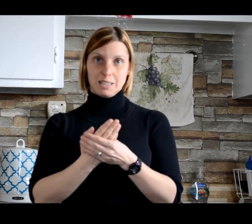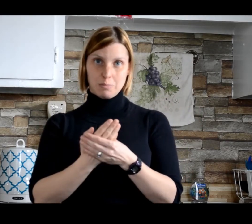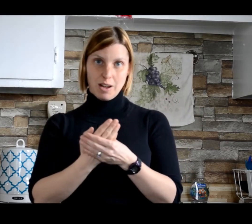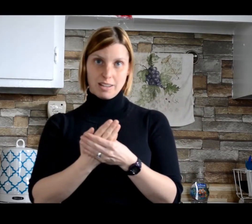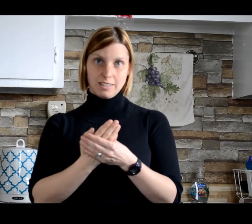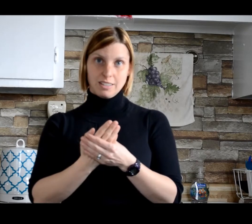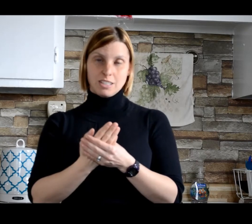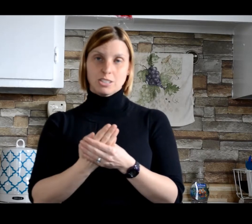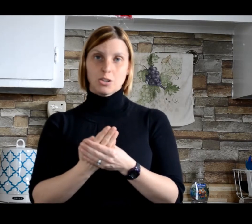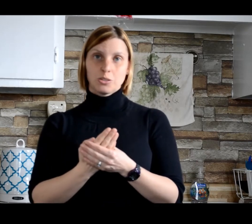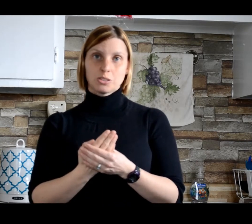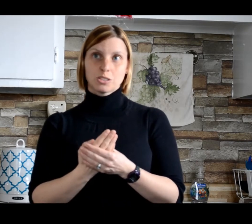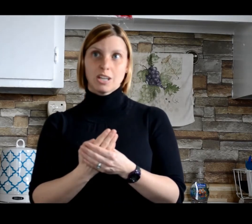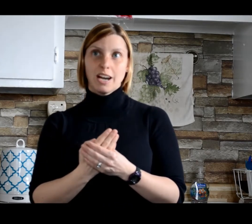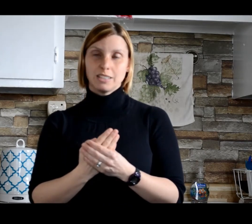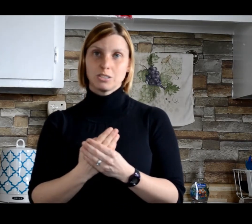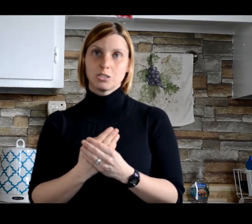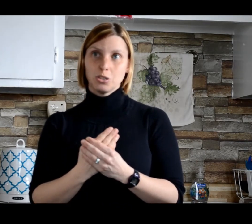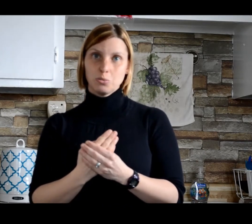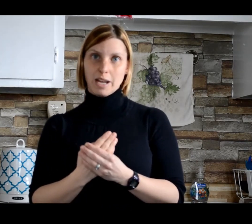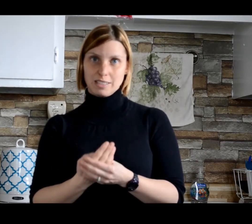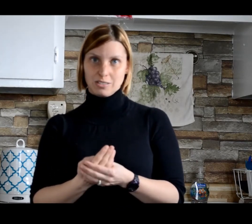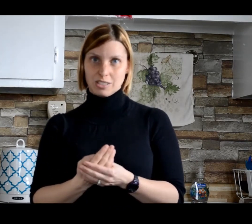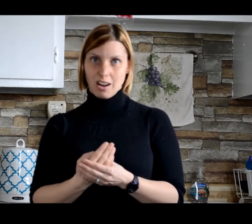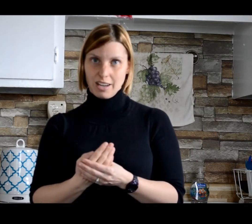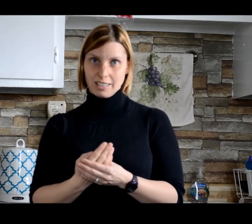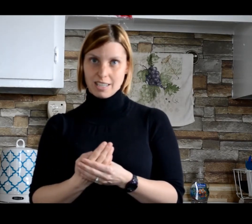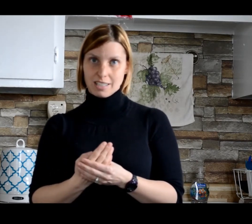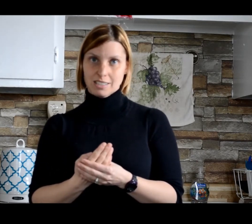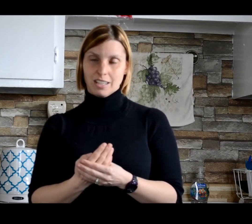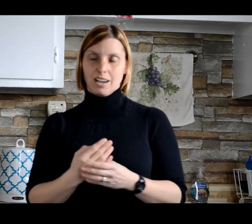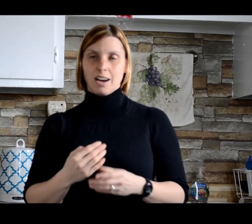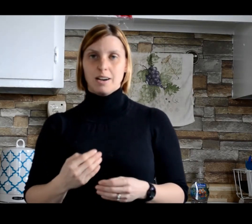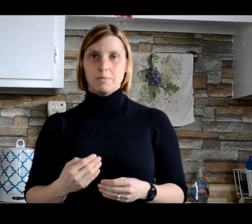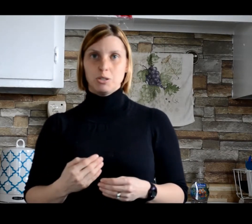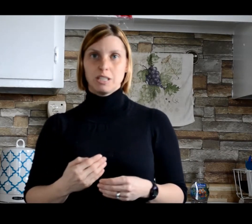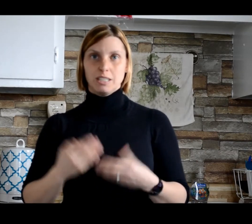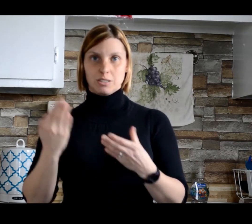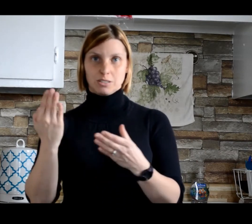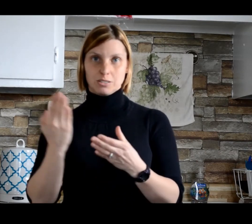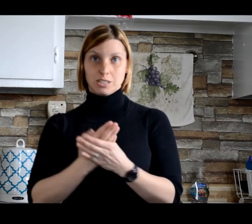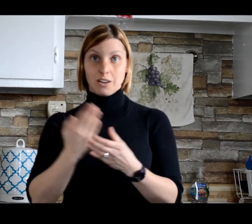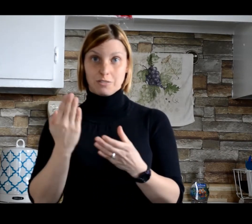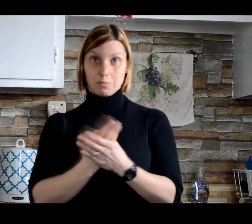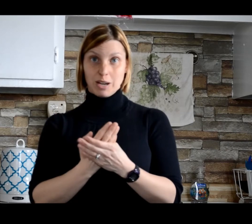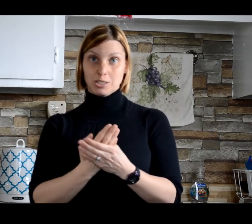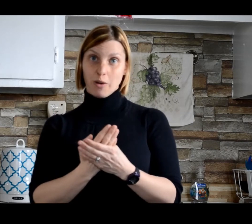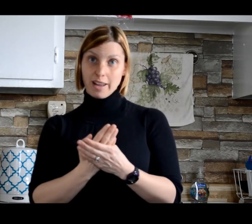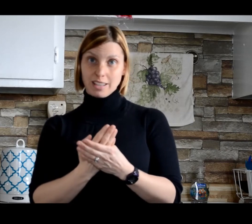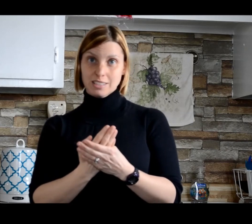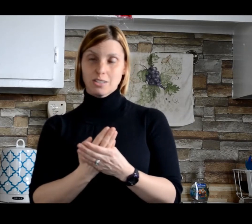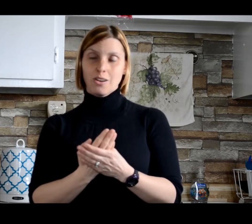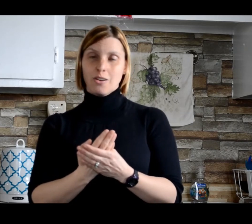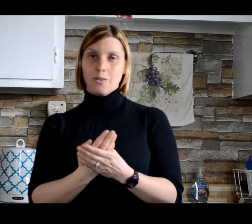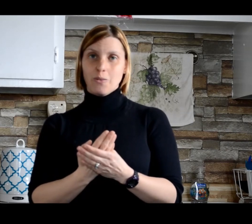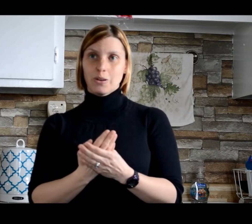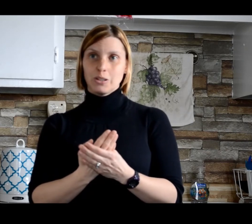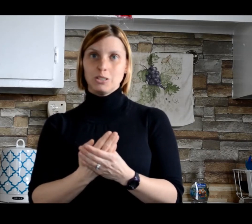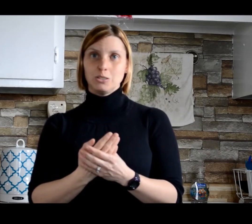the bread. So there's kind of two ways of signing this. You can either stuff the bread twice or you